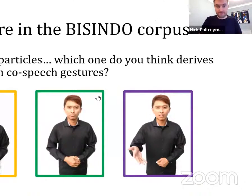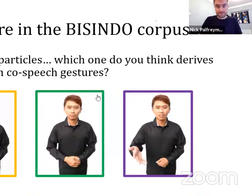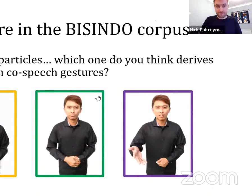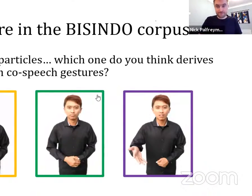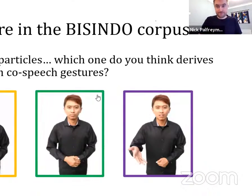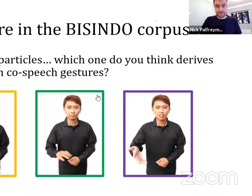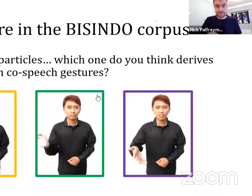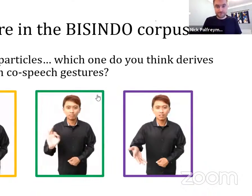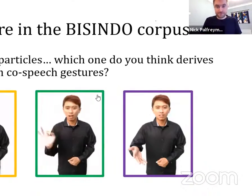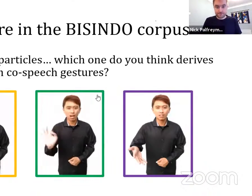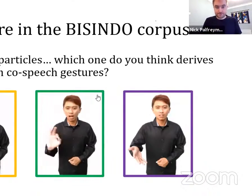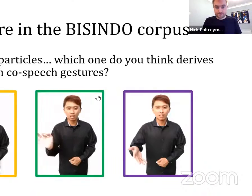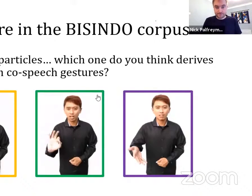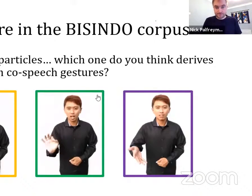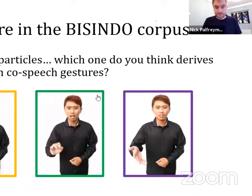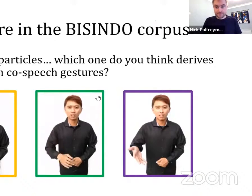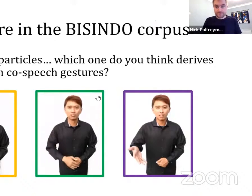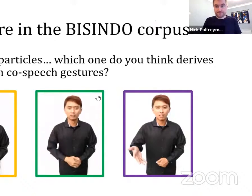The green one.